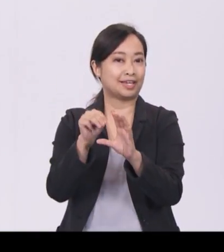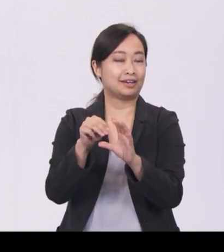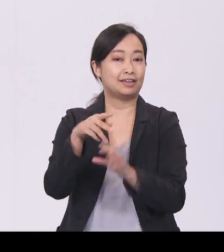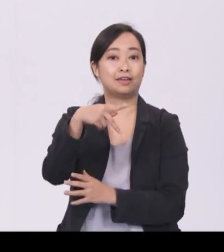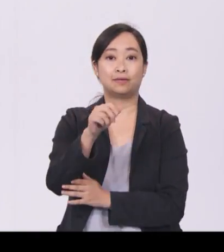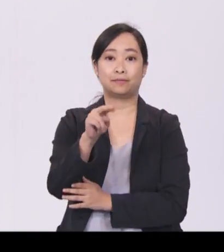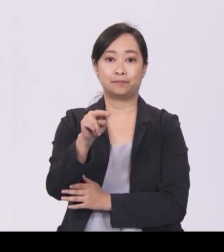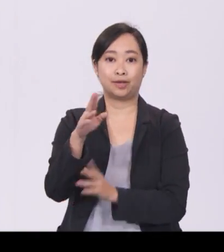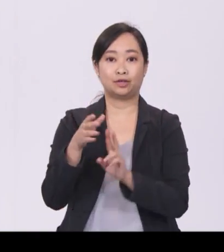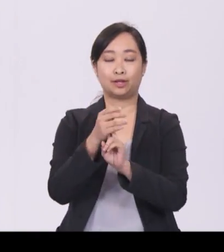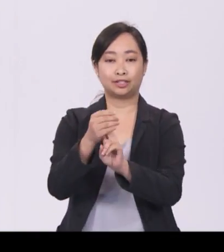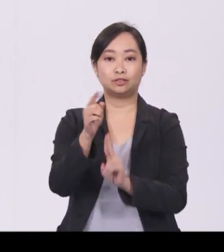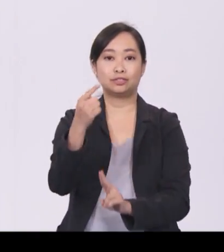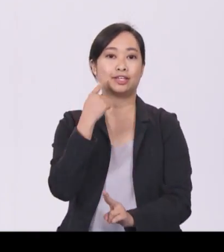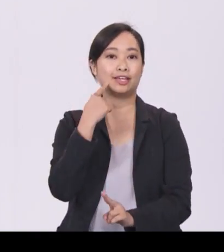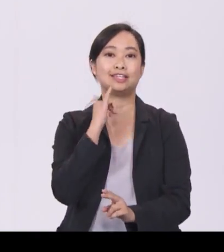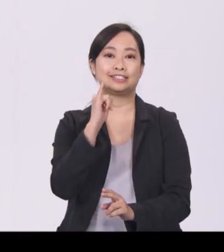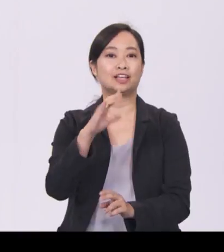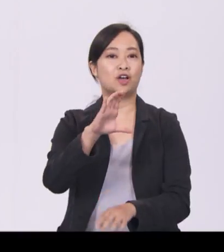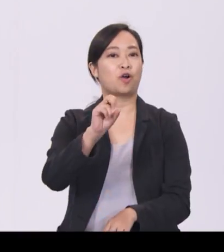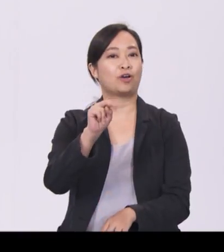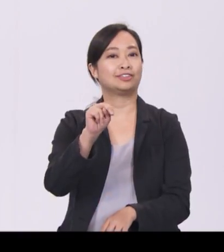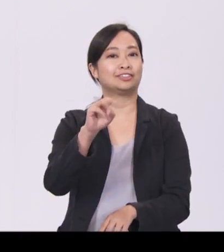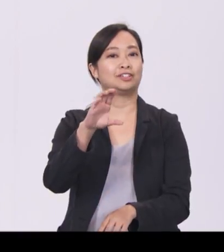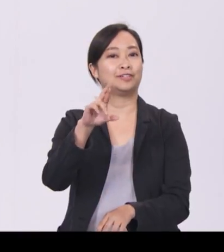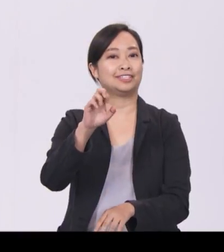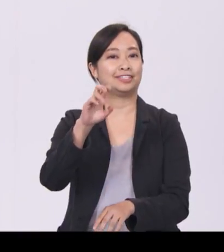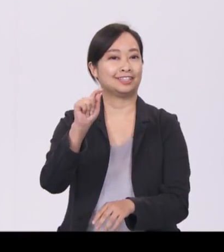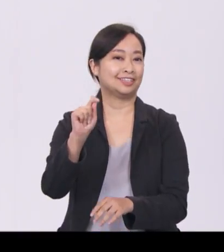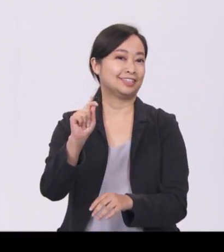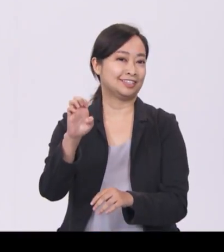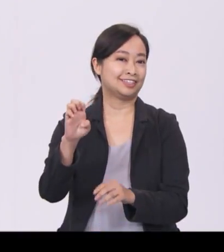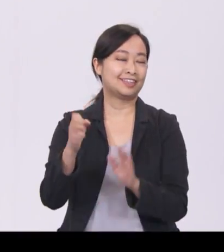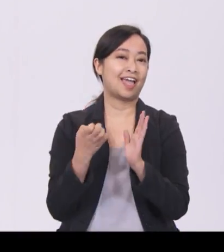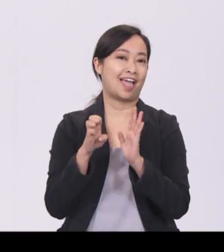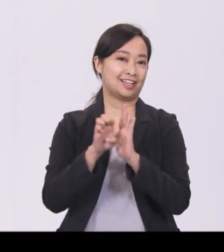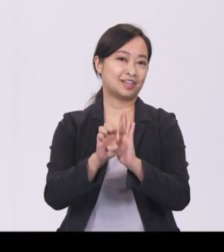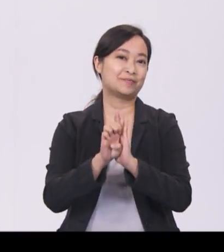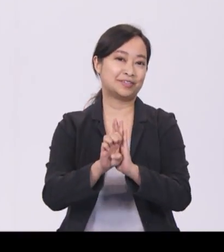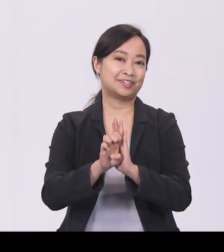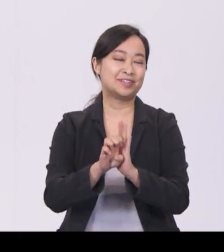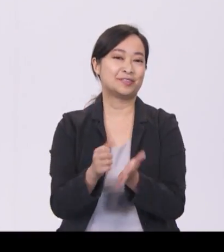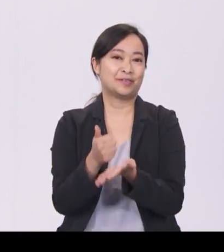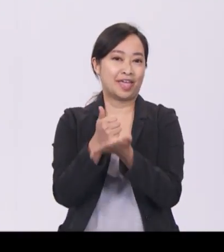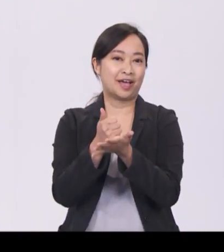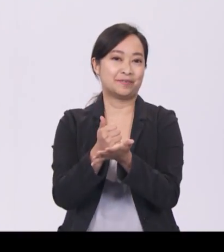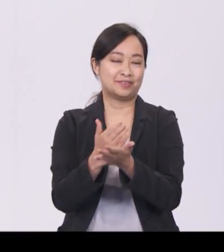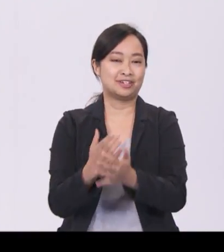is a concrete example of how innovation can help a firm cement its position as a market leader.